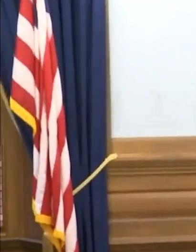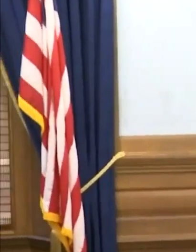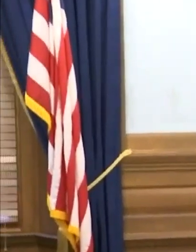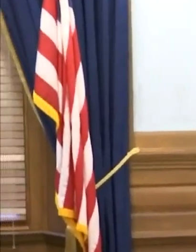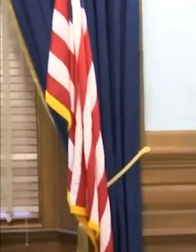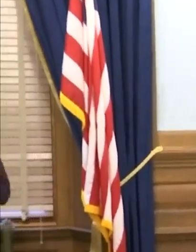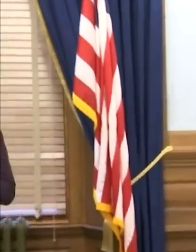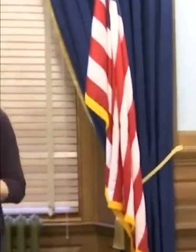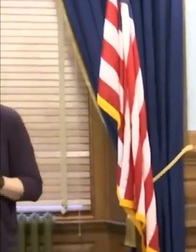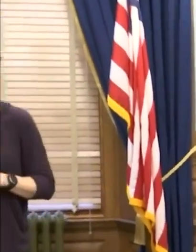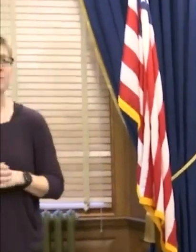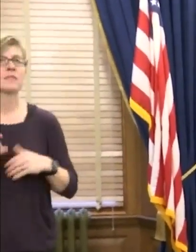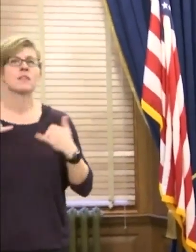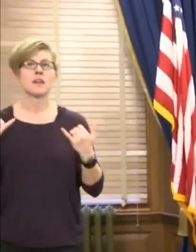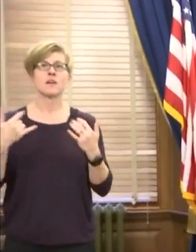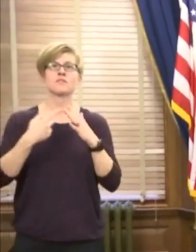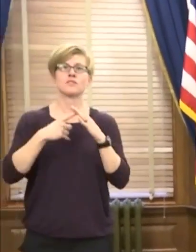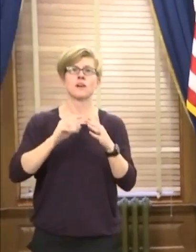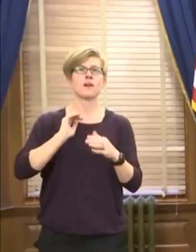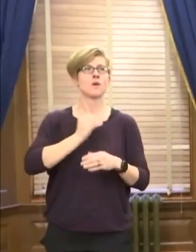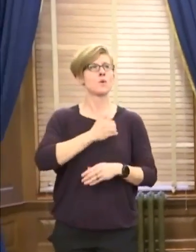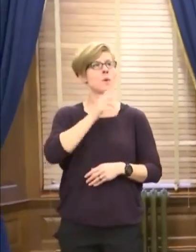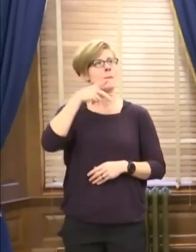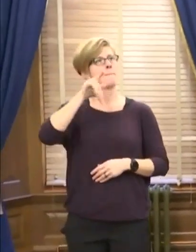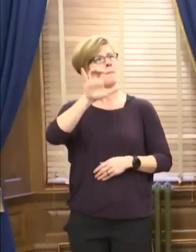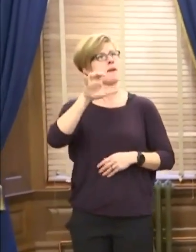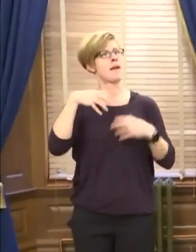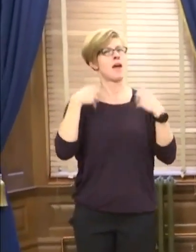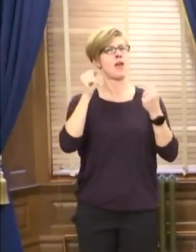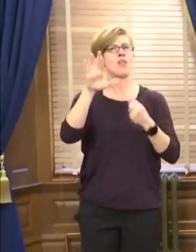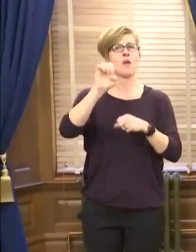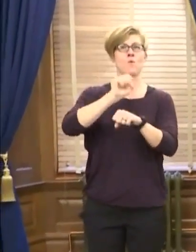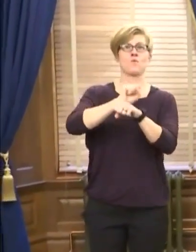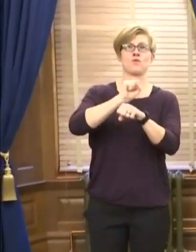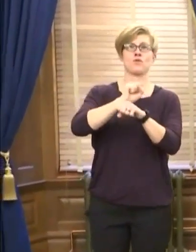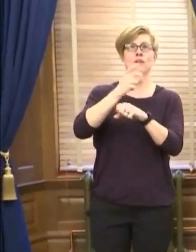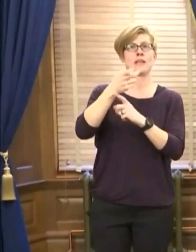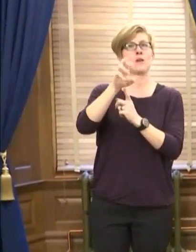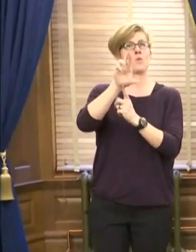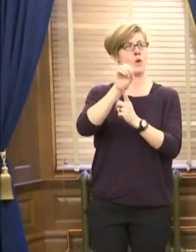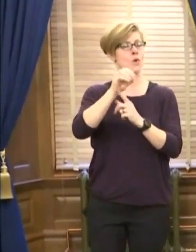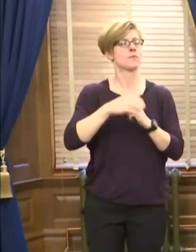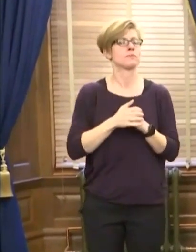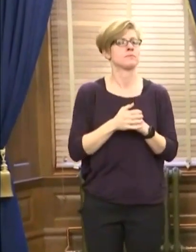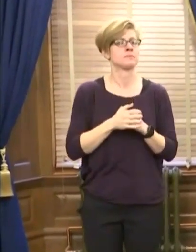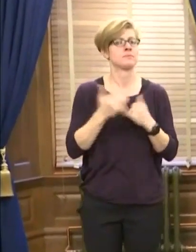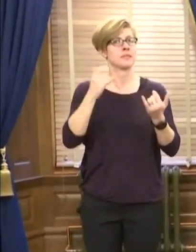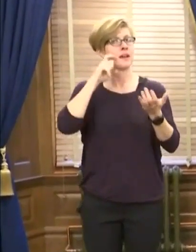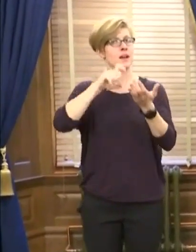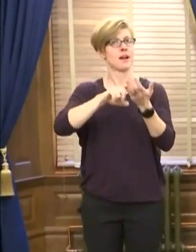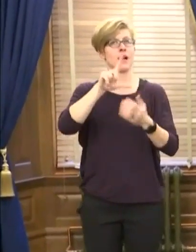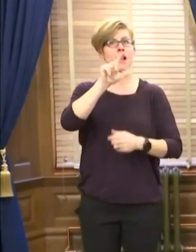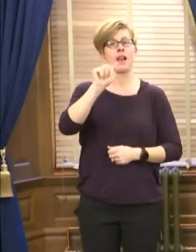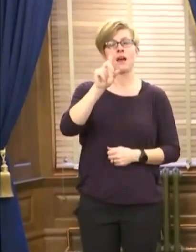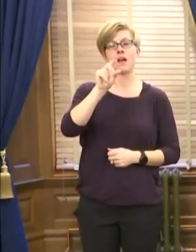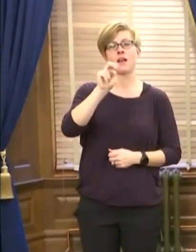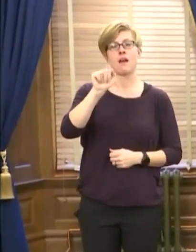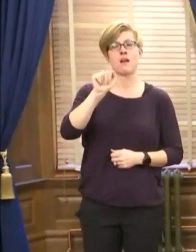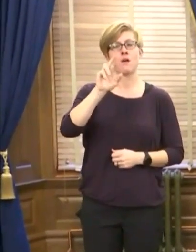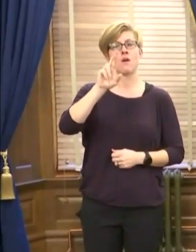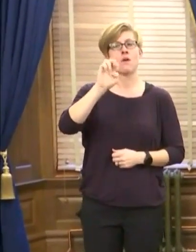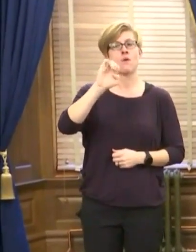I'll again start with our public health bureau. Today I want to recognize LaDonna Reiner.